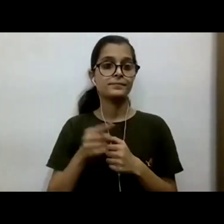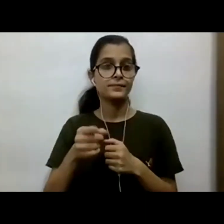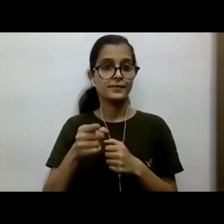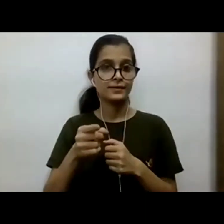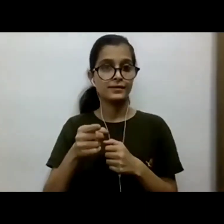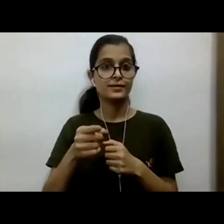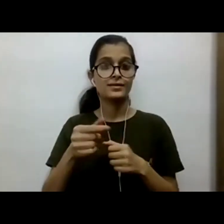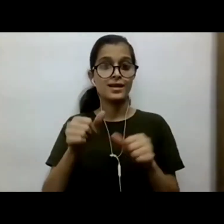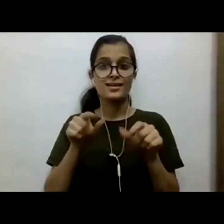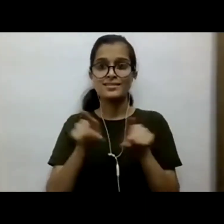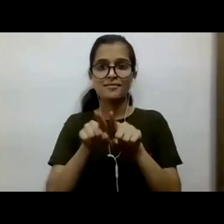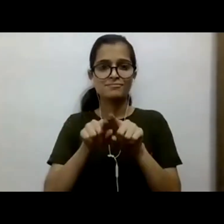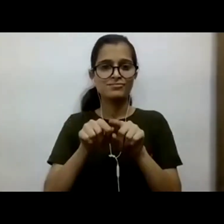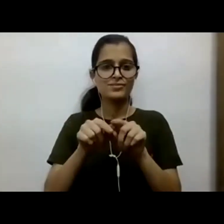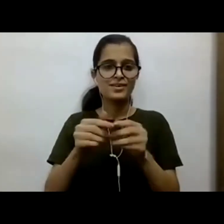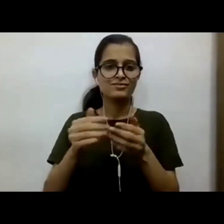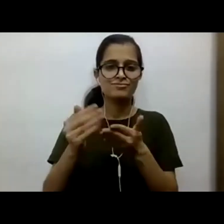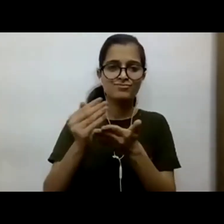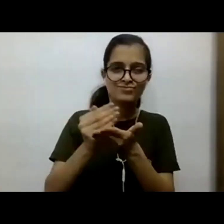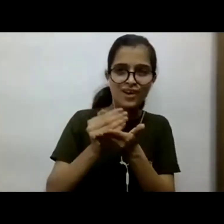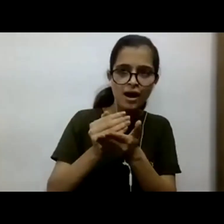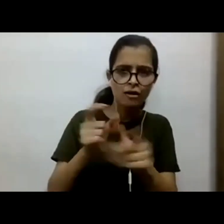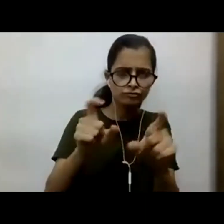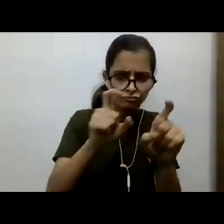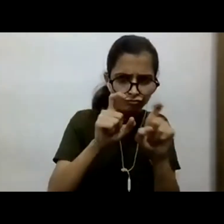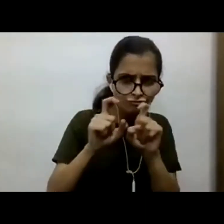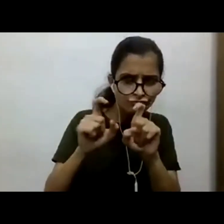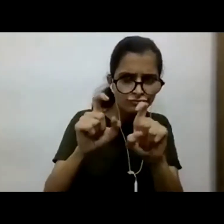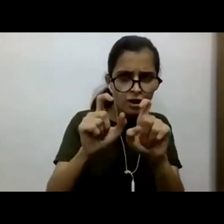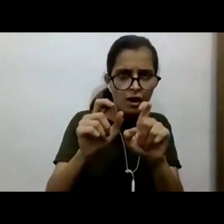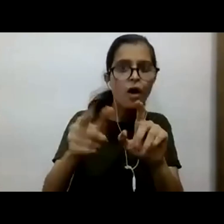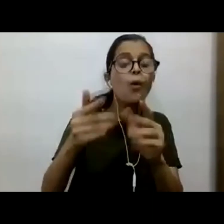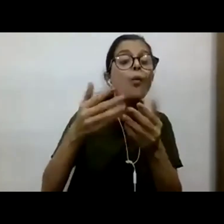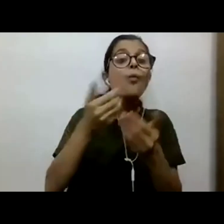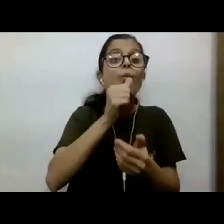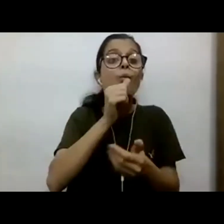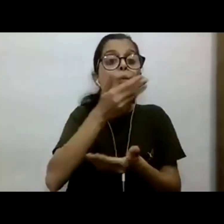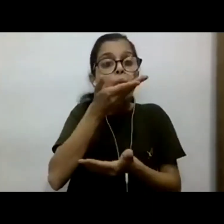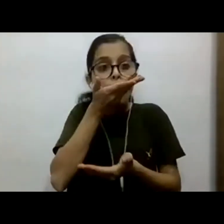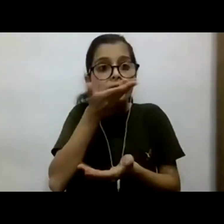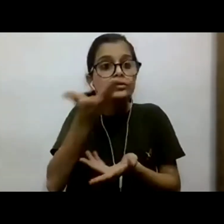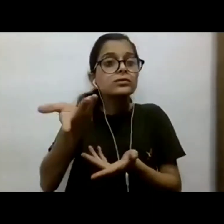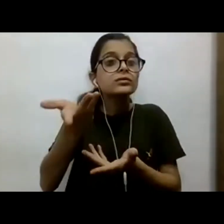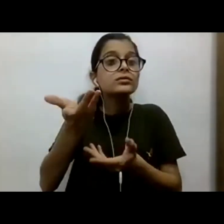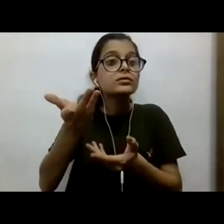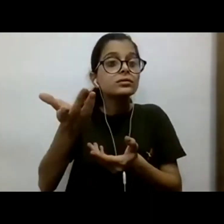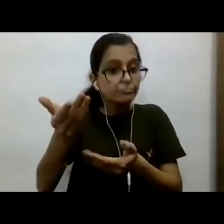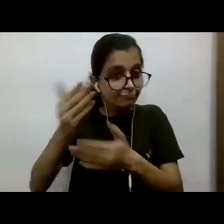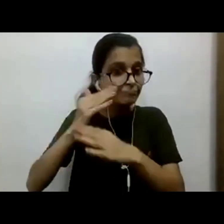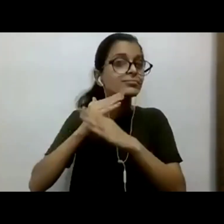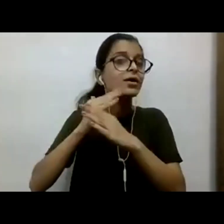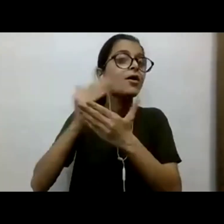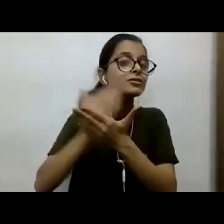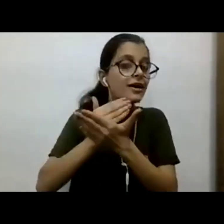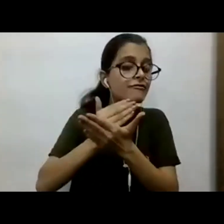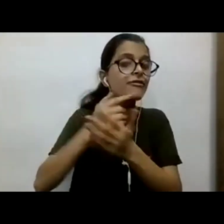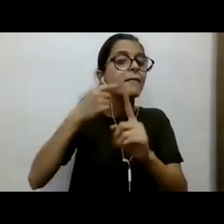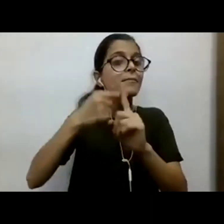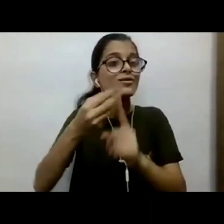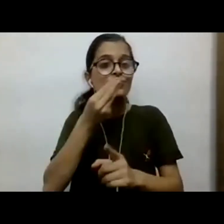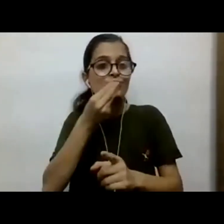assurance, let's say, of safety of water, safety of food quality to general people,